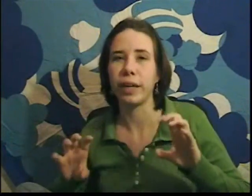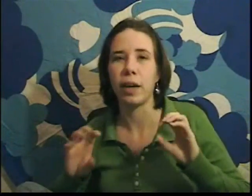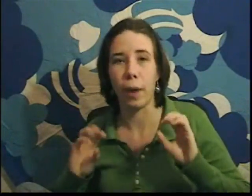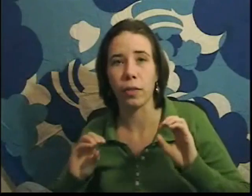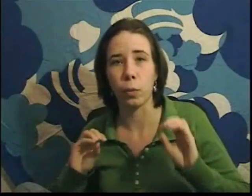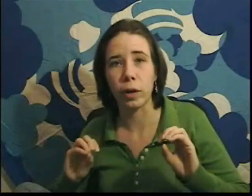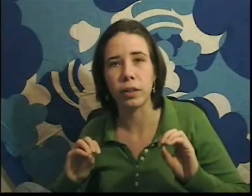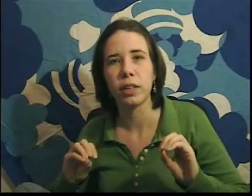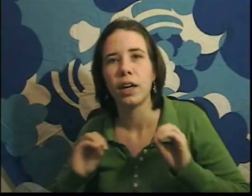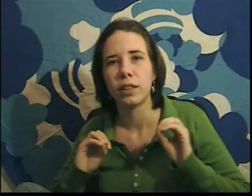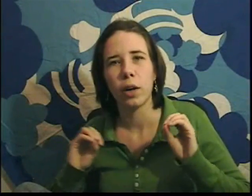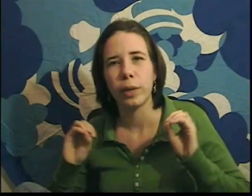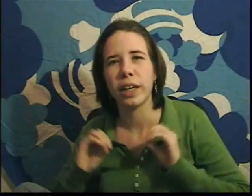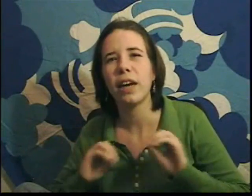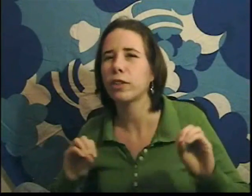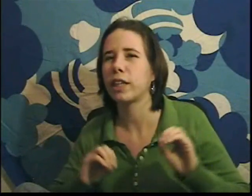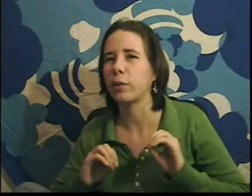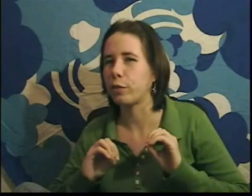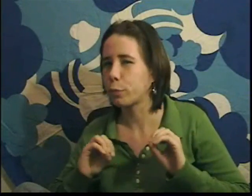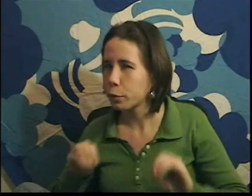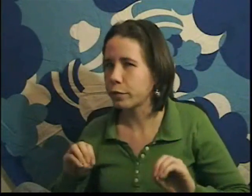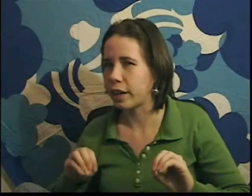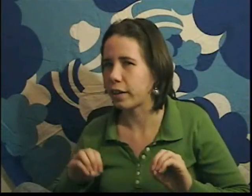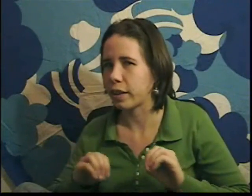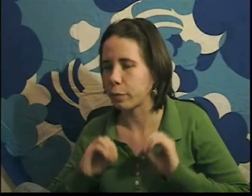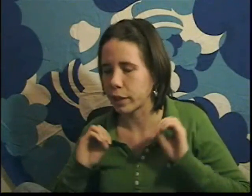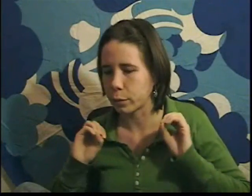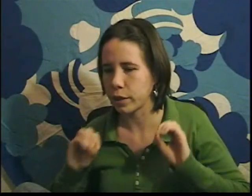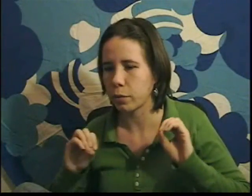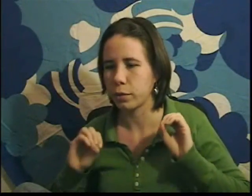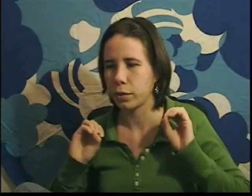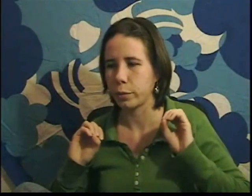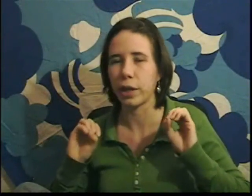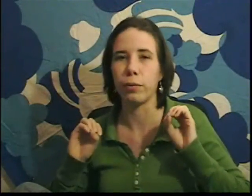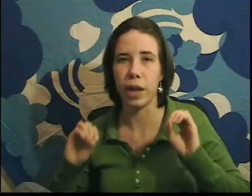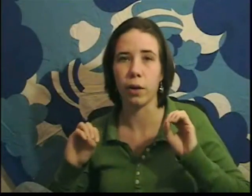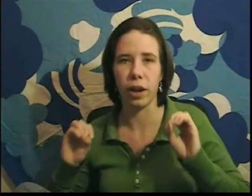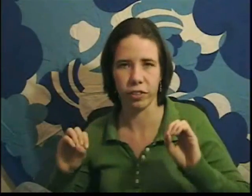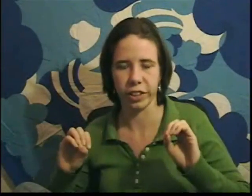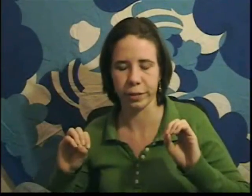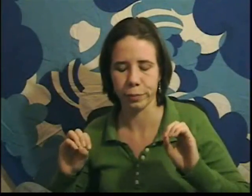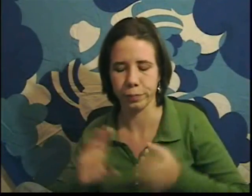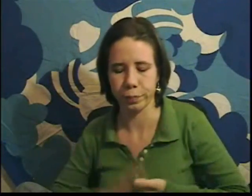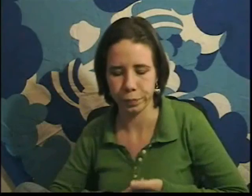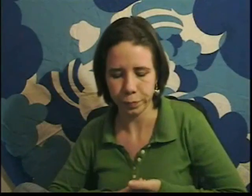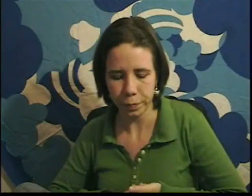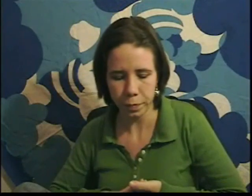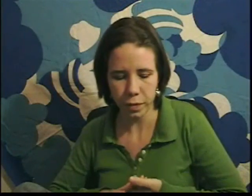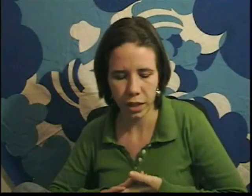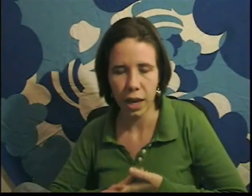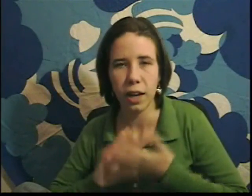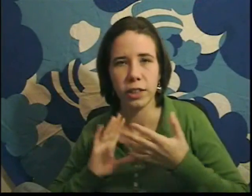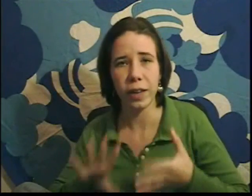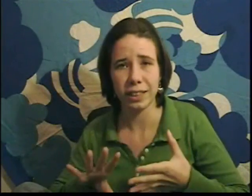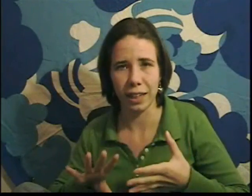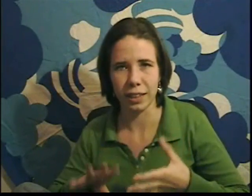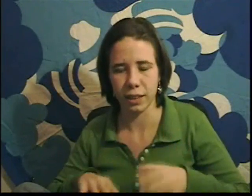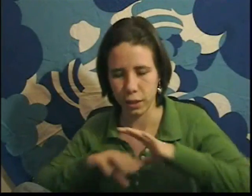bit about the world, so we can never say that we've proven anything, because we don't know everything. So that's science.